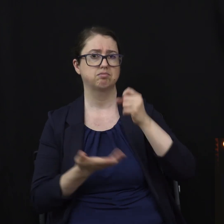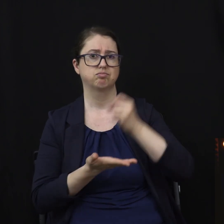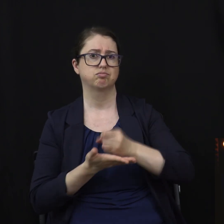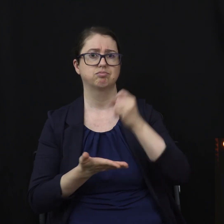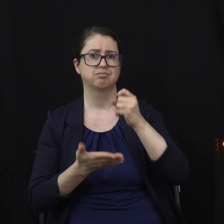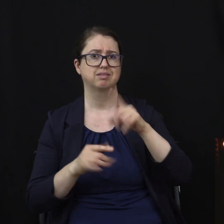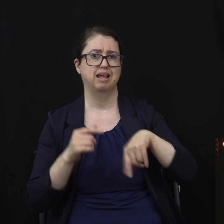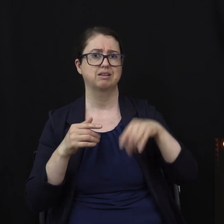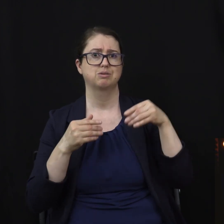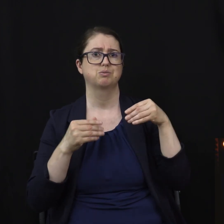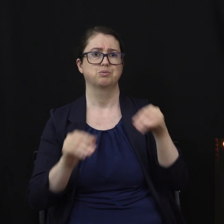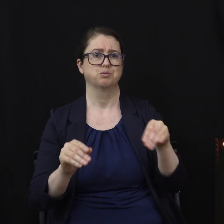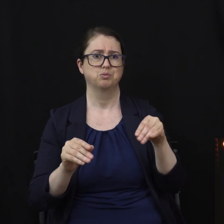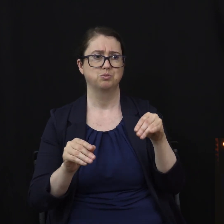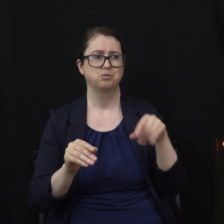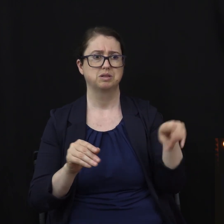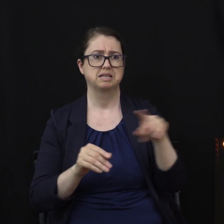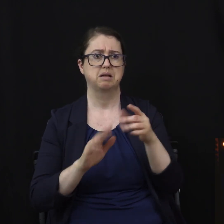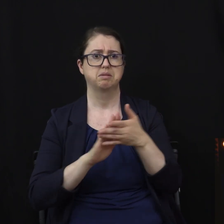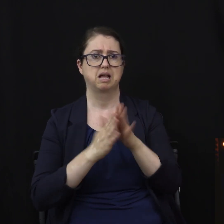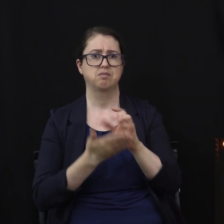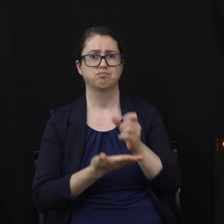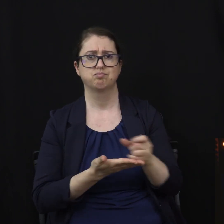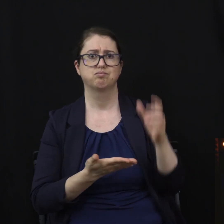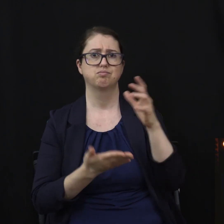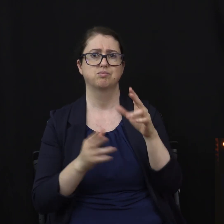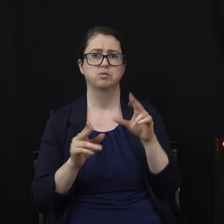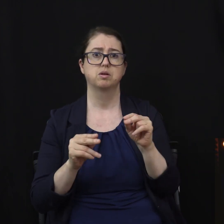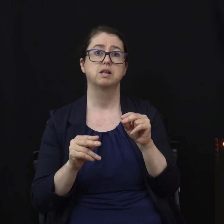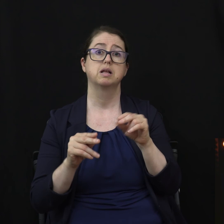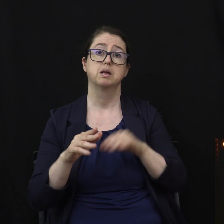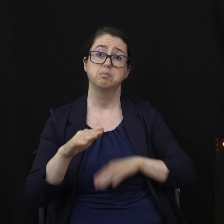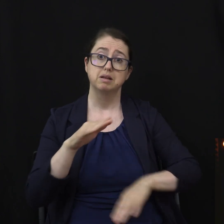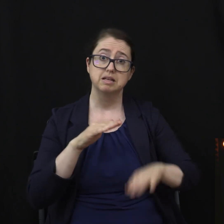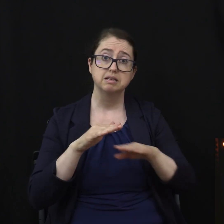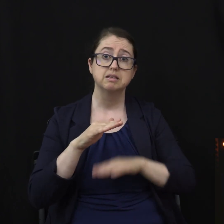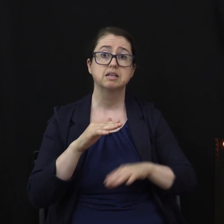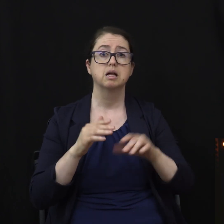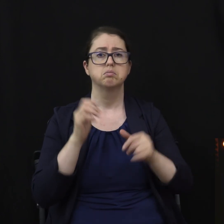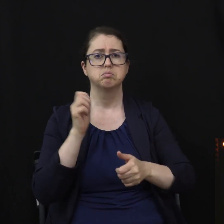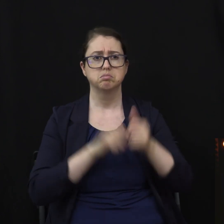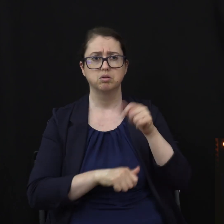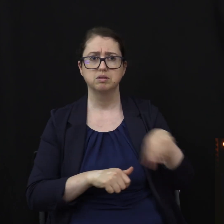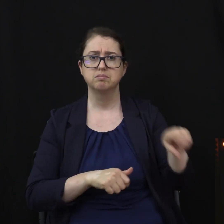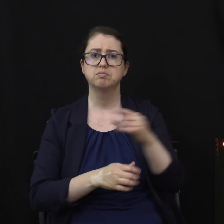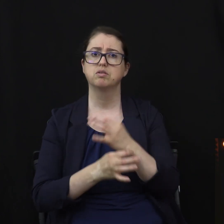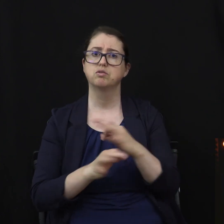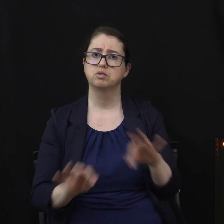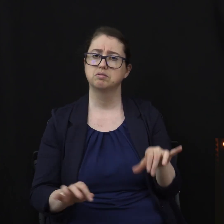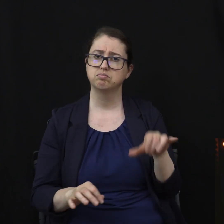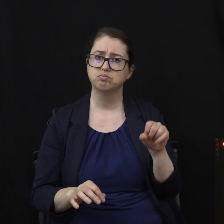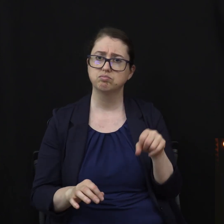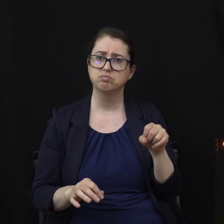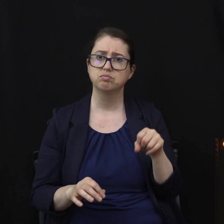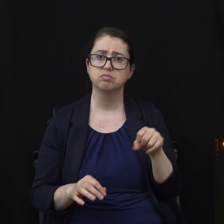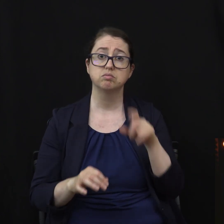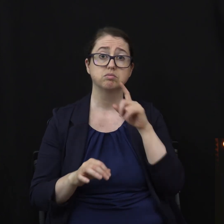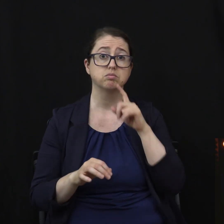anybody rich. They are basic and most of them are free. And all they take is a commitment by